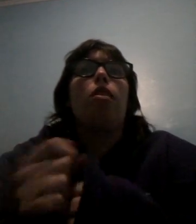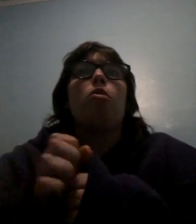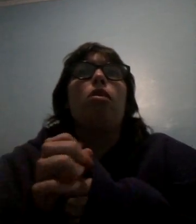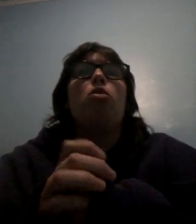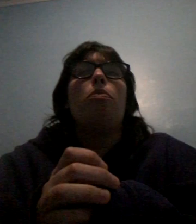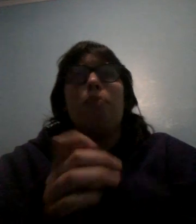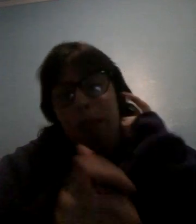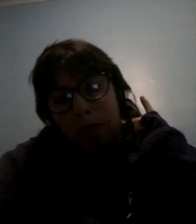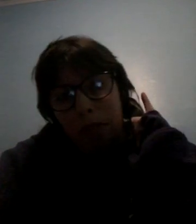2022